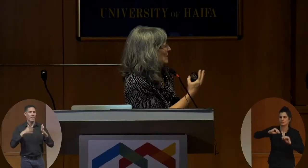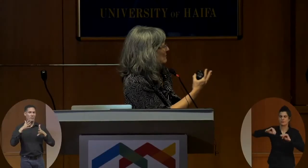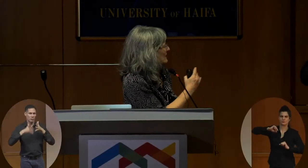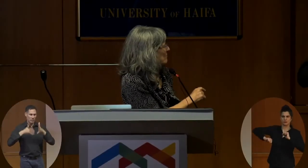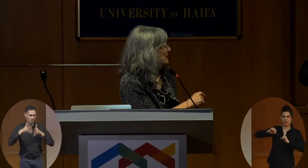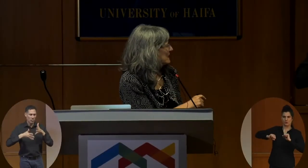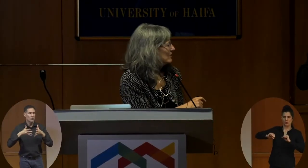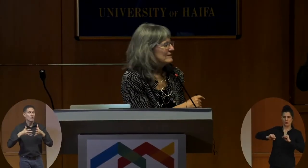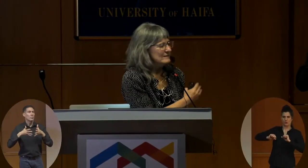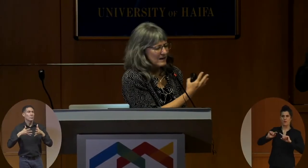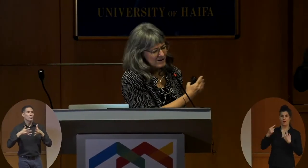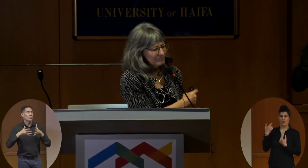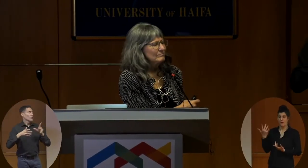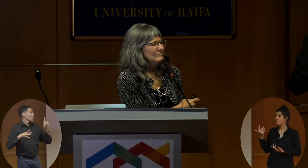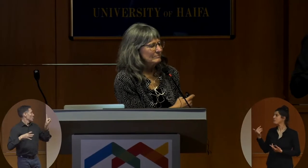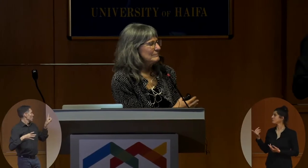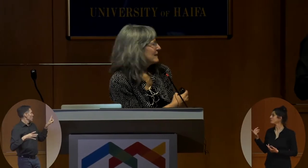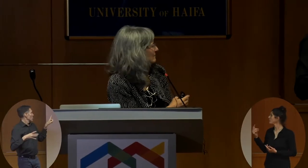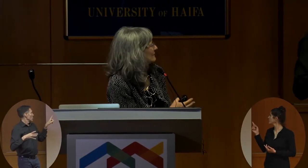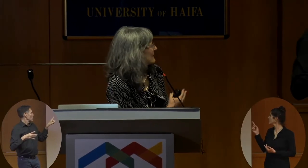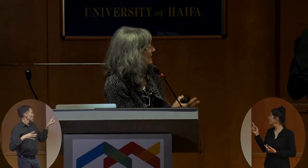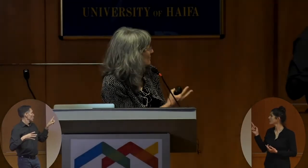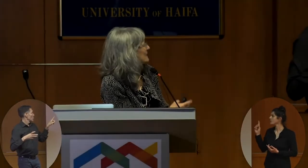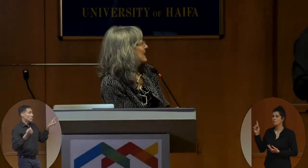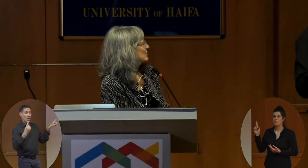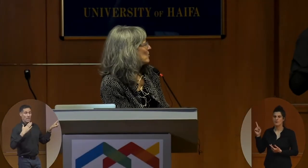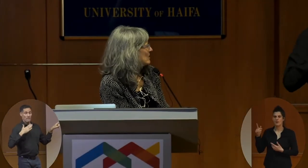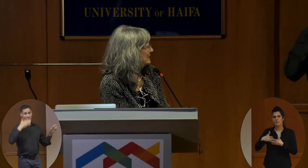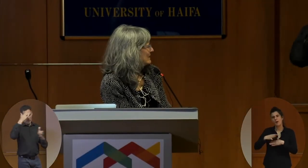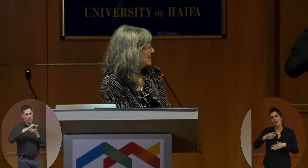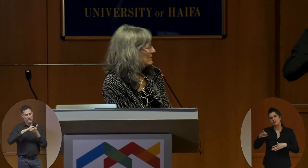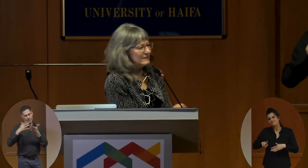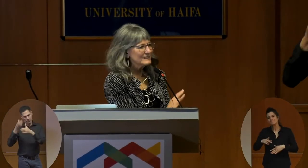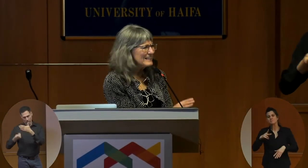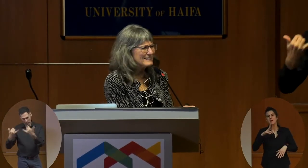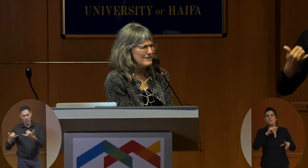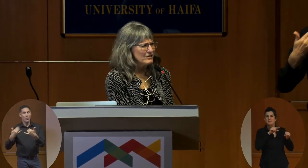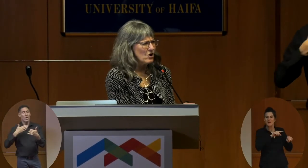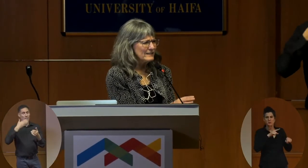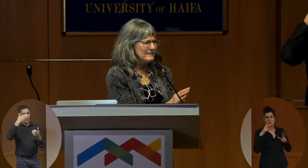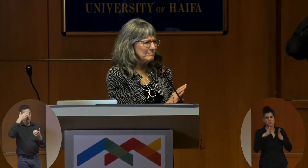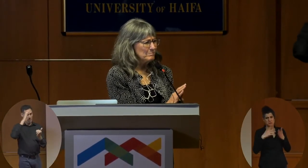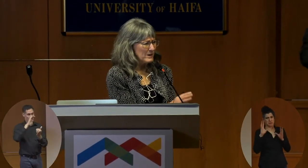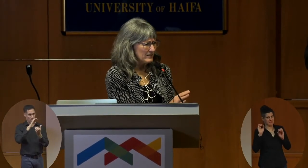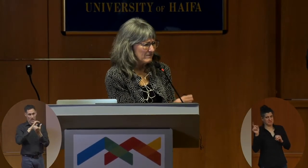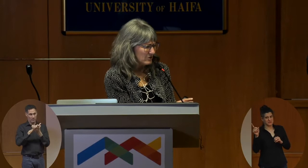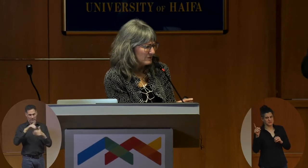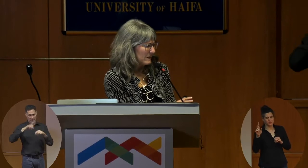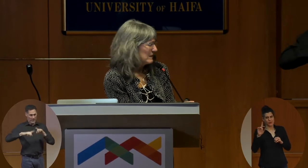What's happening here is my late husband is actually talking to David. He's not a signer at all. He can barely fingerspell,